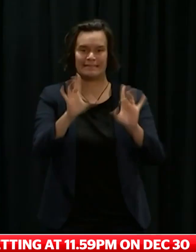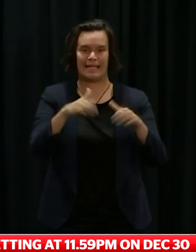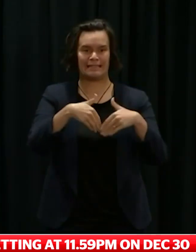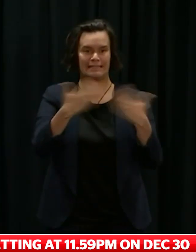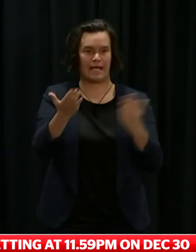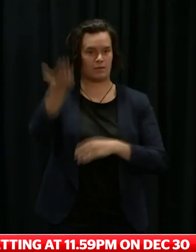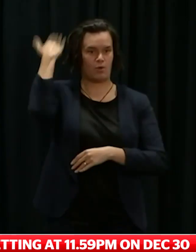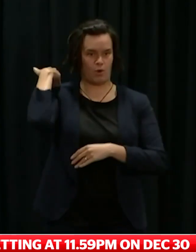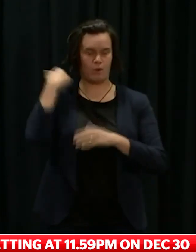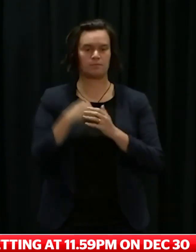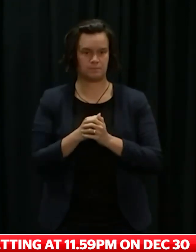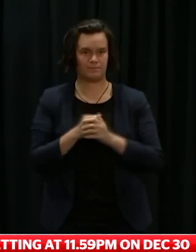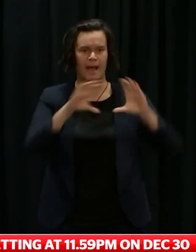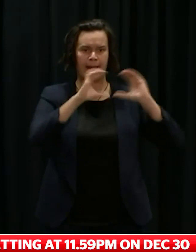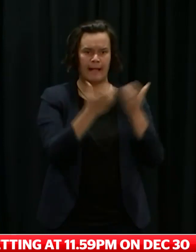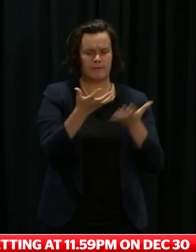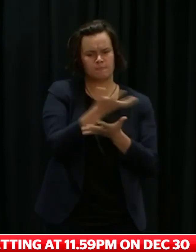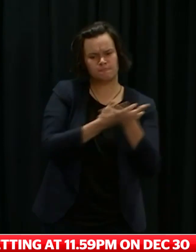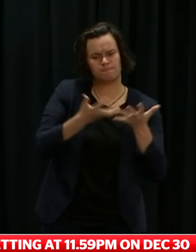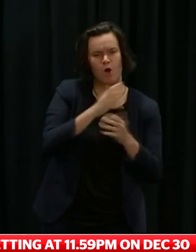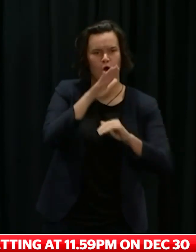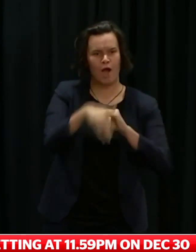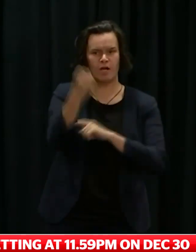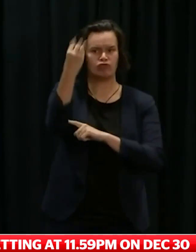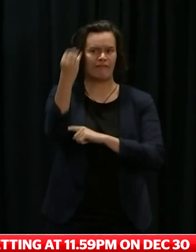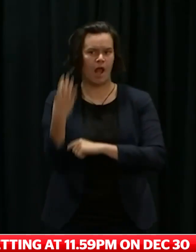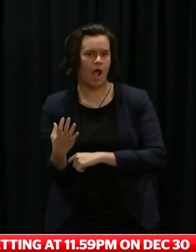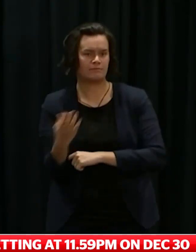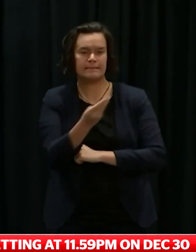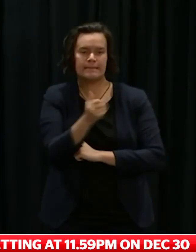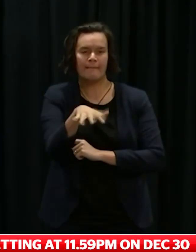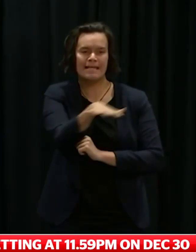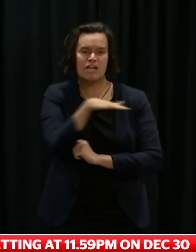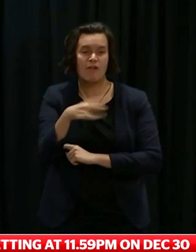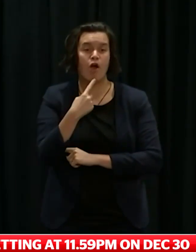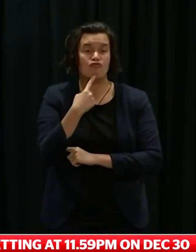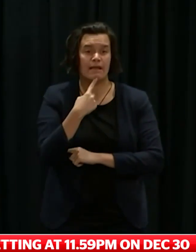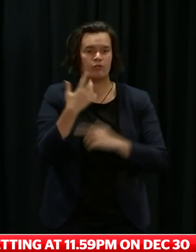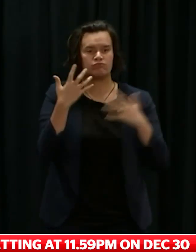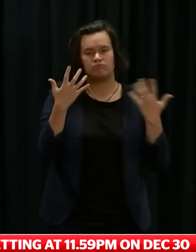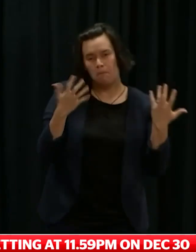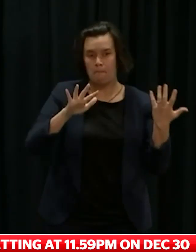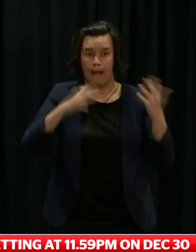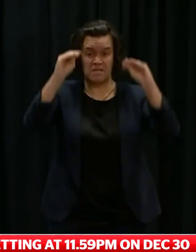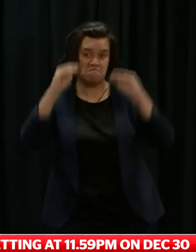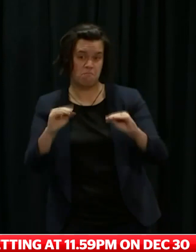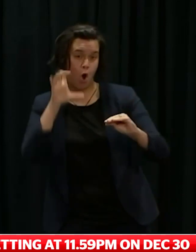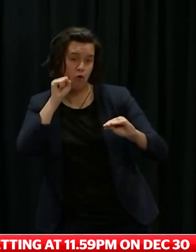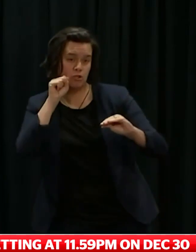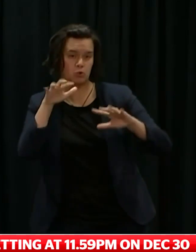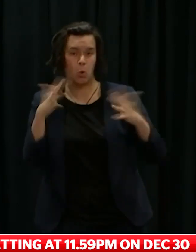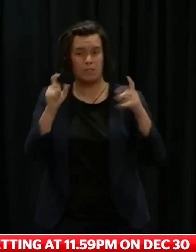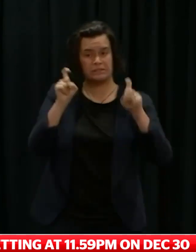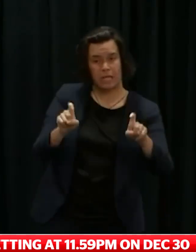Cabinet considered several factors when deciding whether or not to move regions into different levels in the traffic light